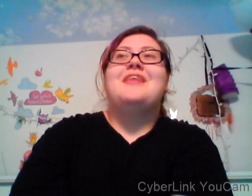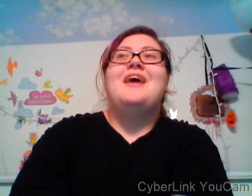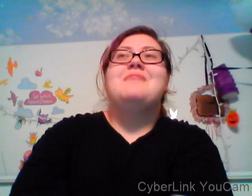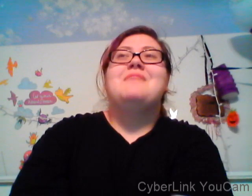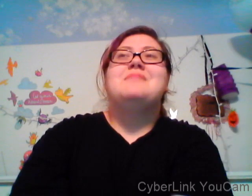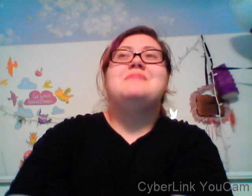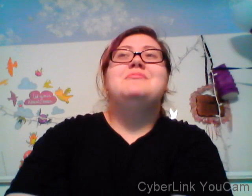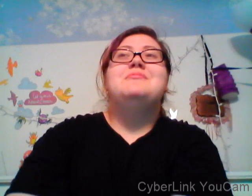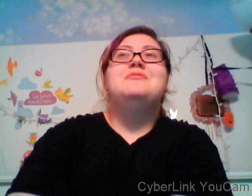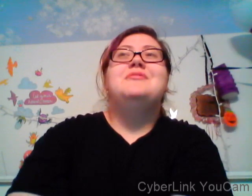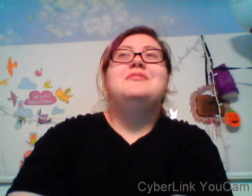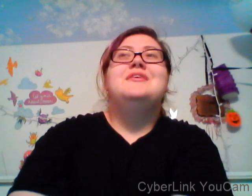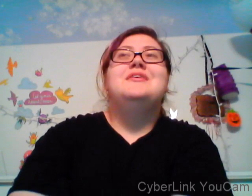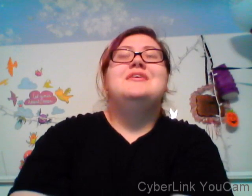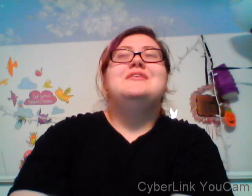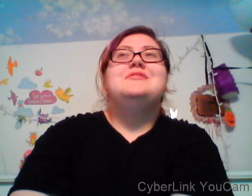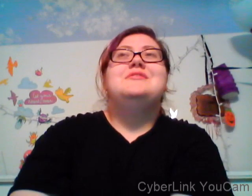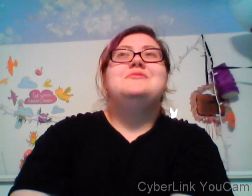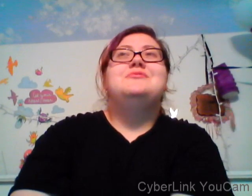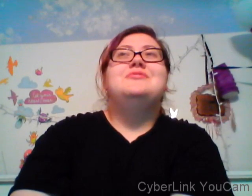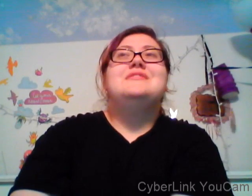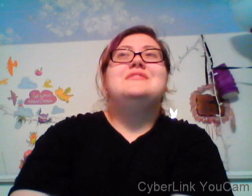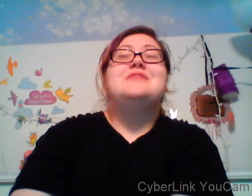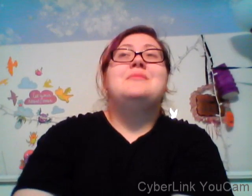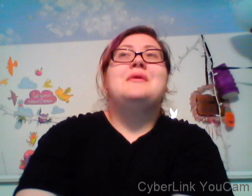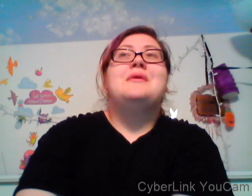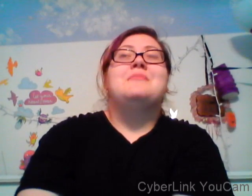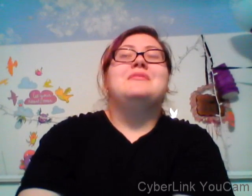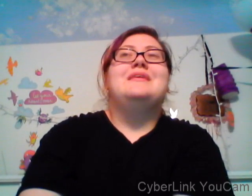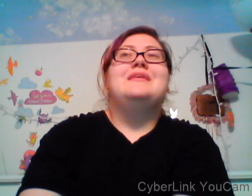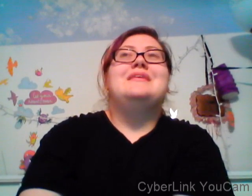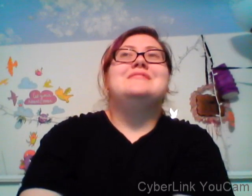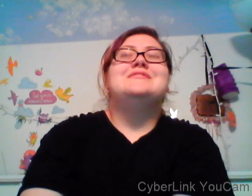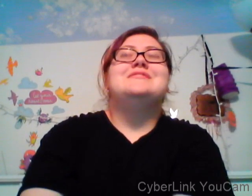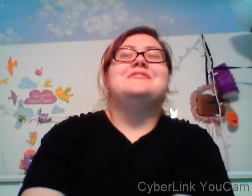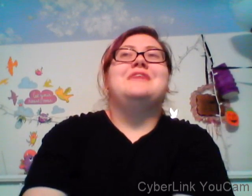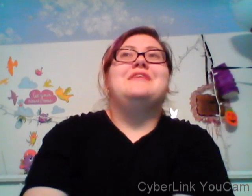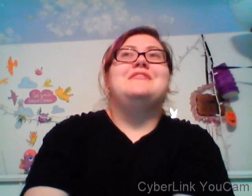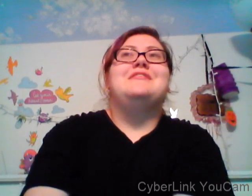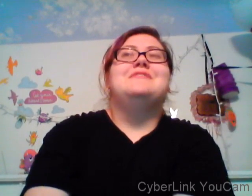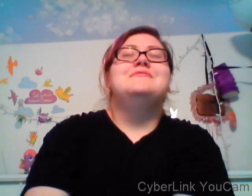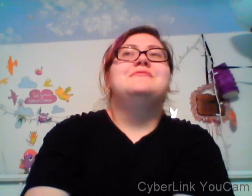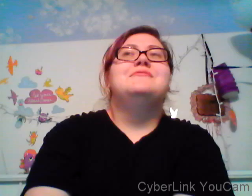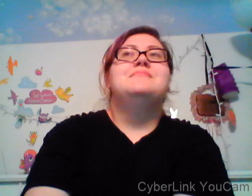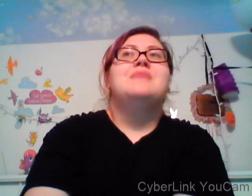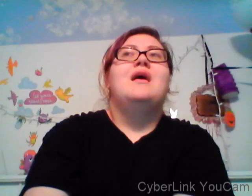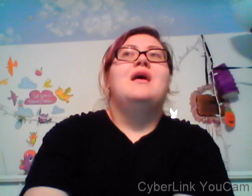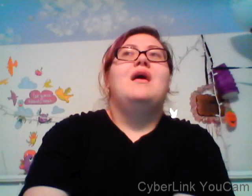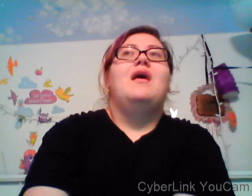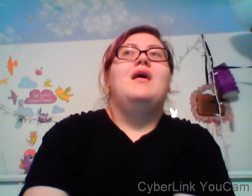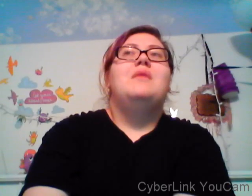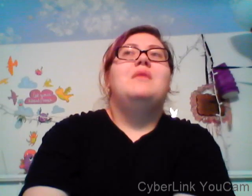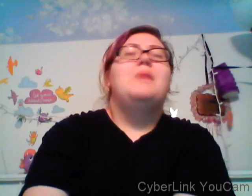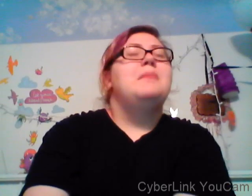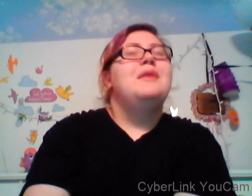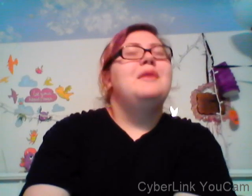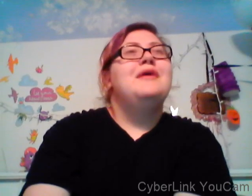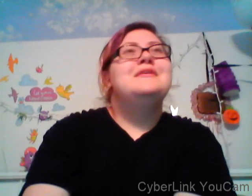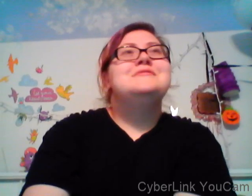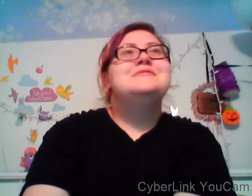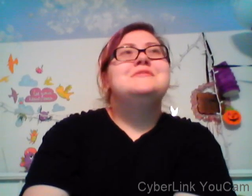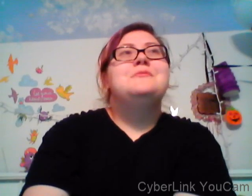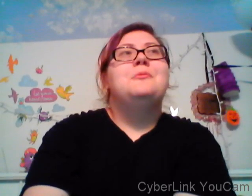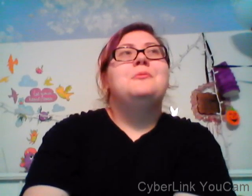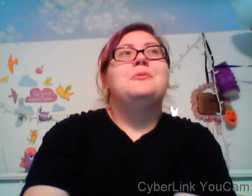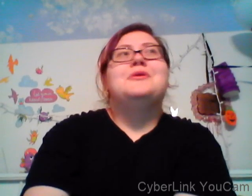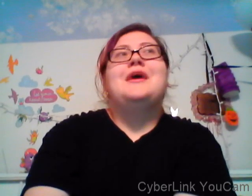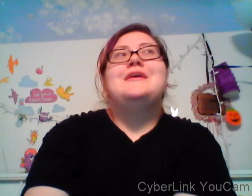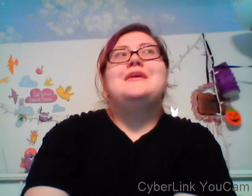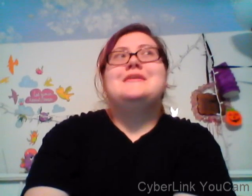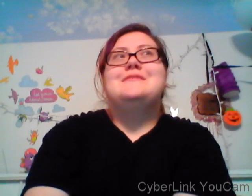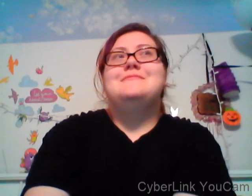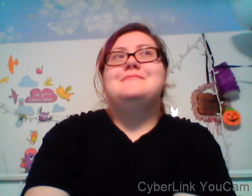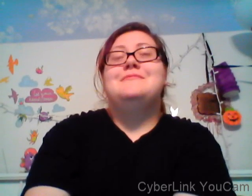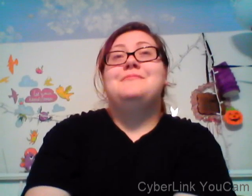is constantly saying instead of focusing on what you hate how about you spread what you like